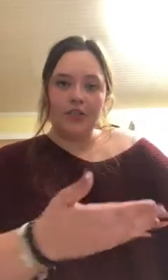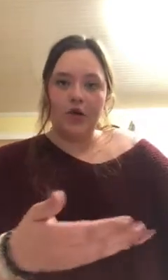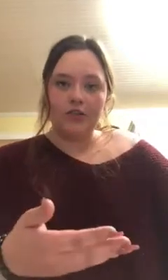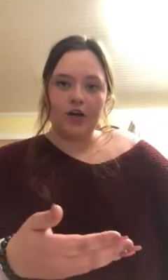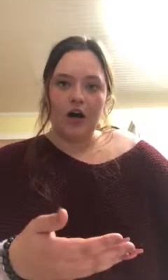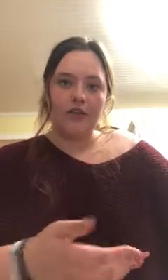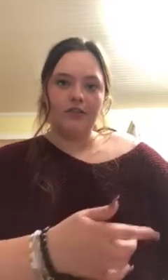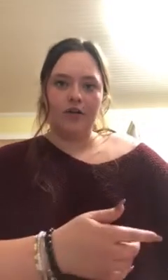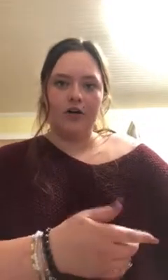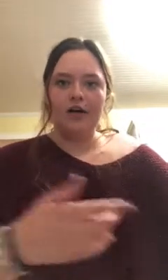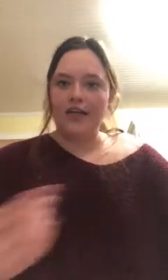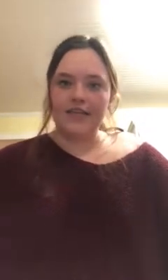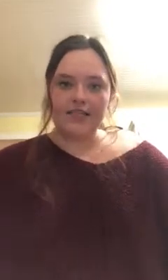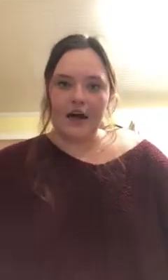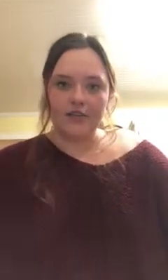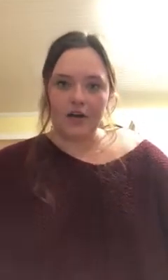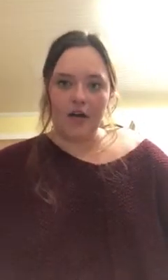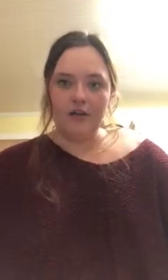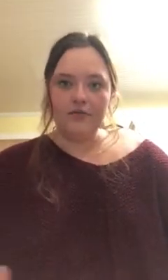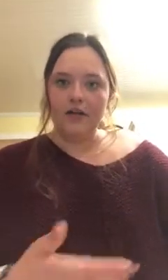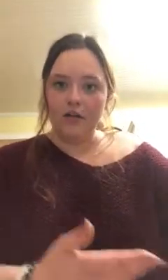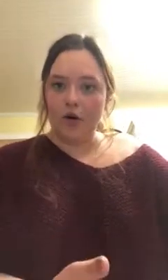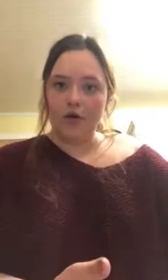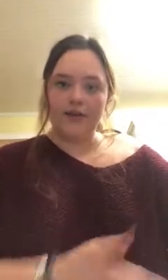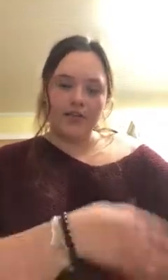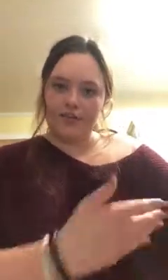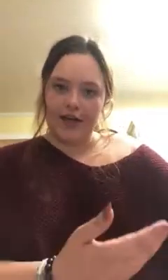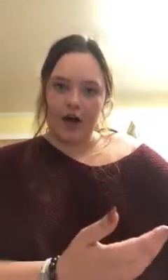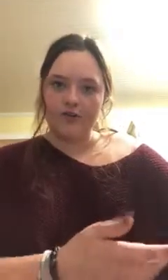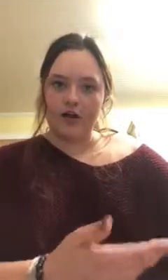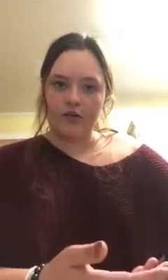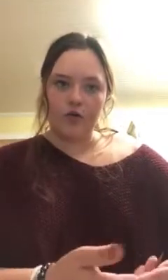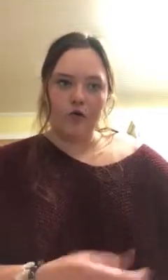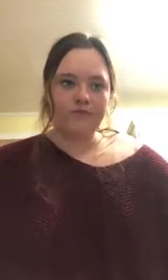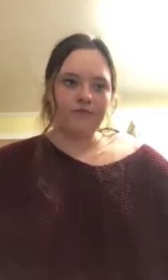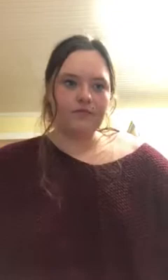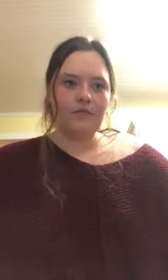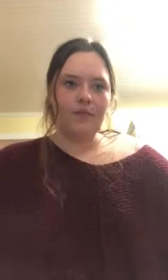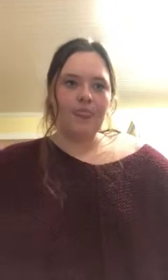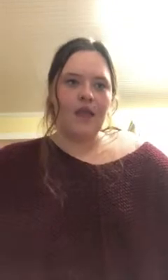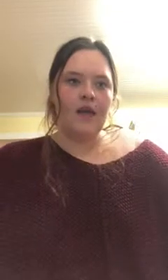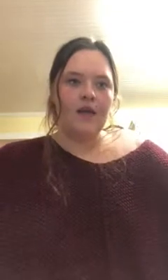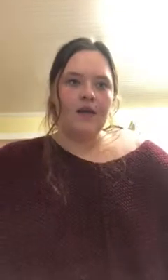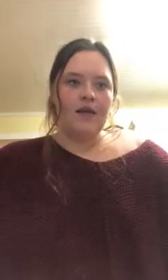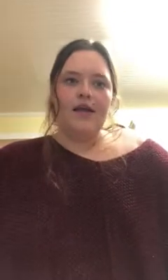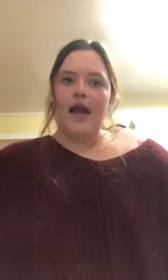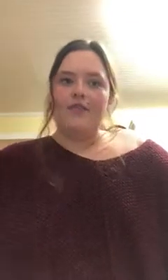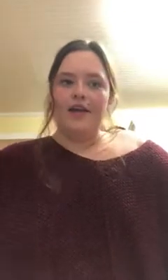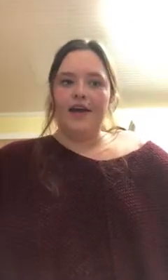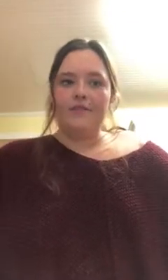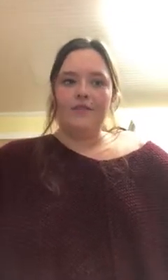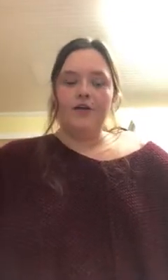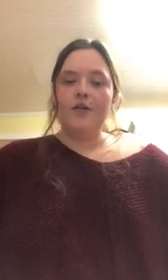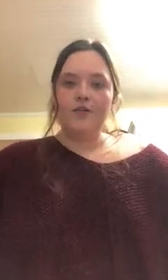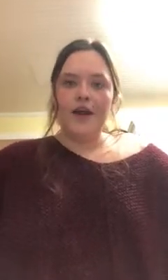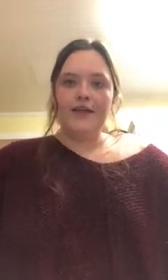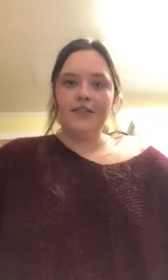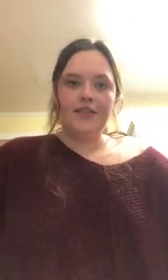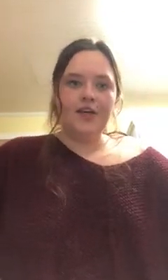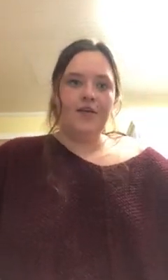$200 for a $6,000 loan that you took out to go to school and then another way is just to